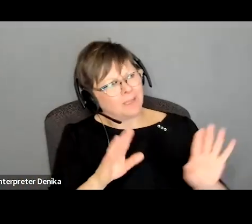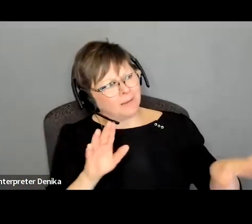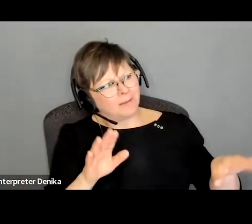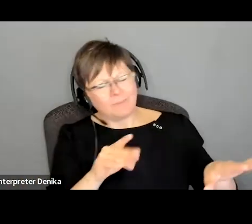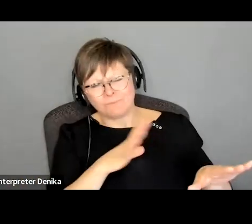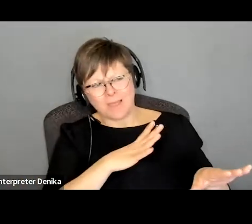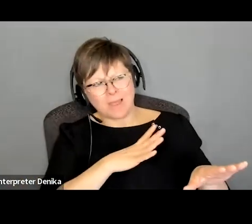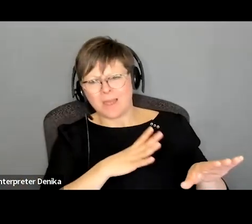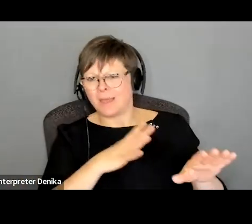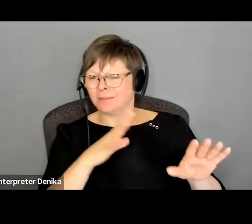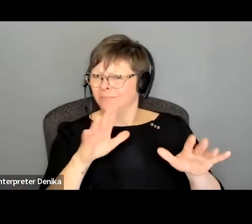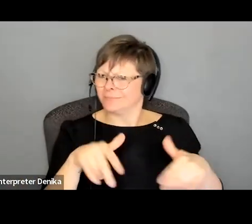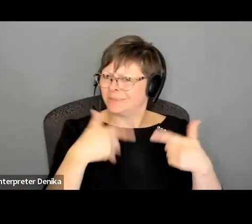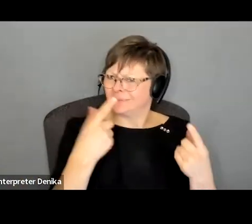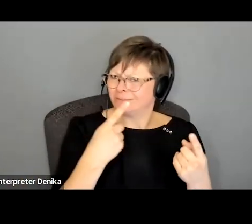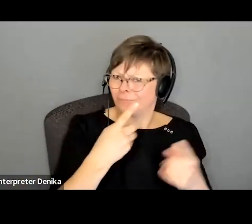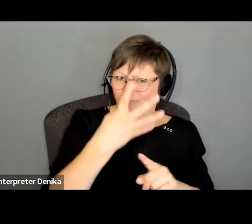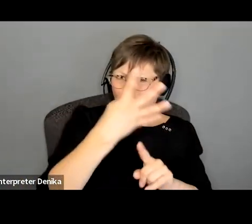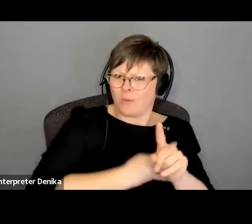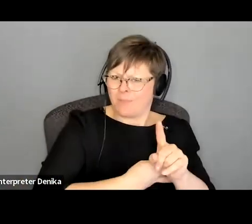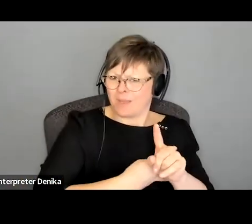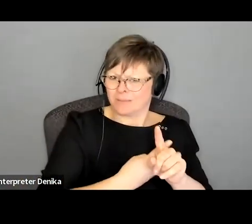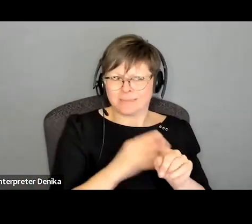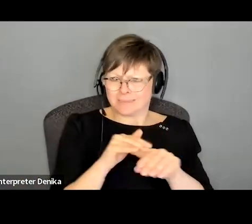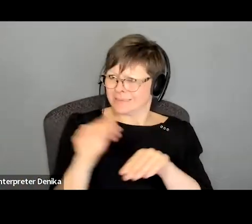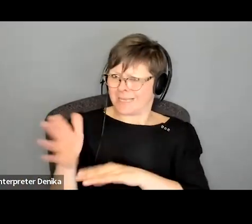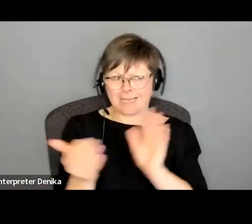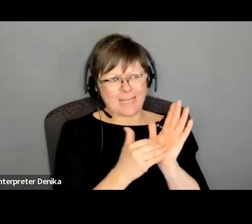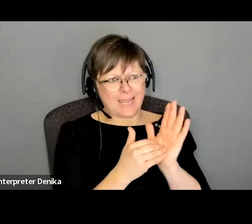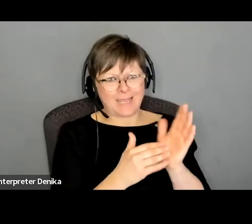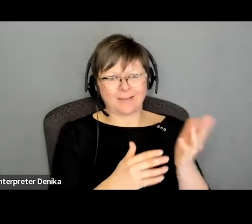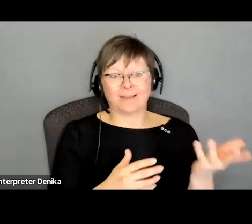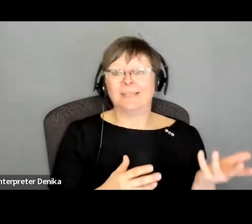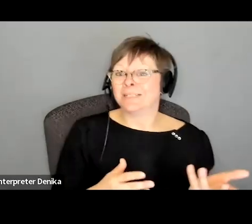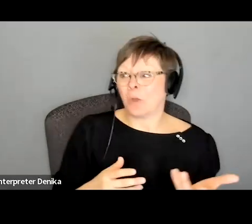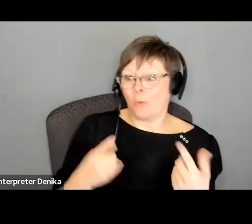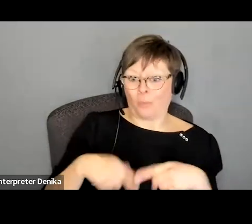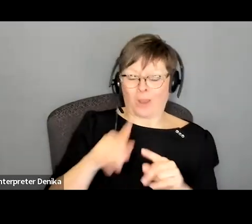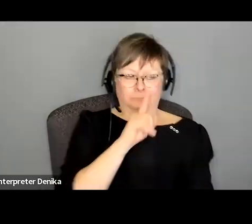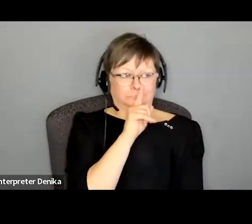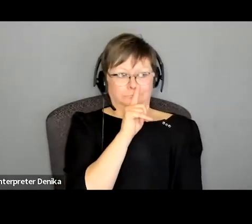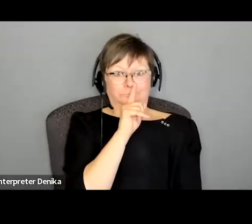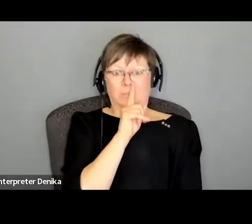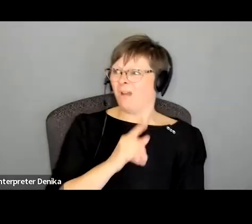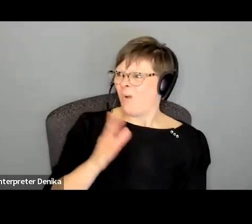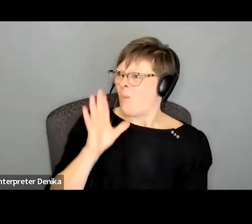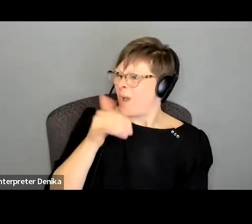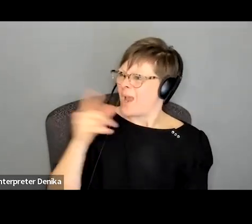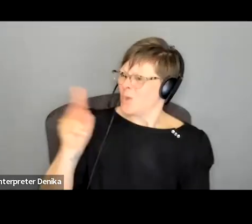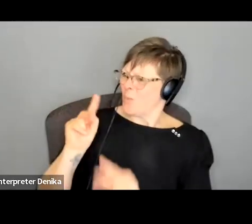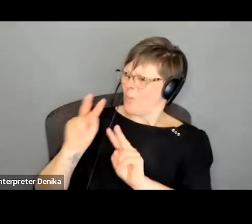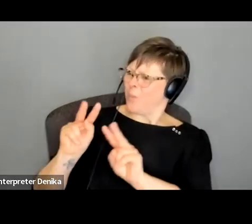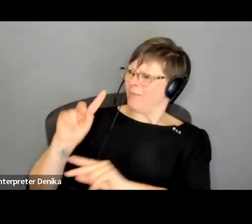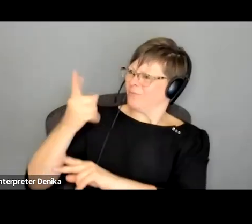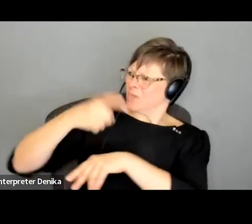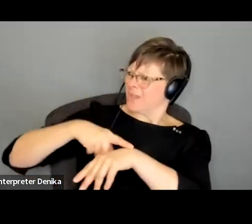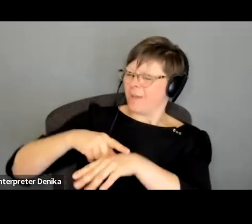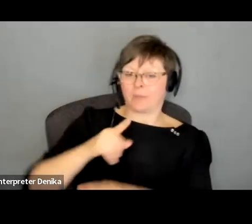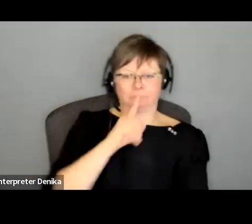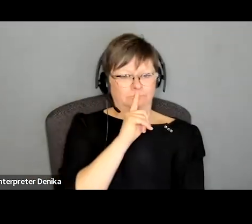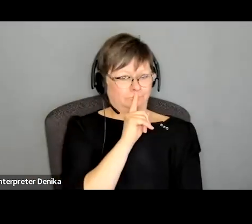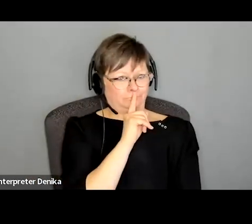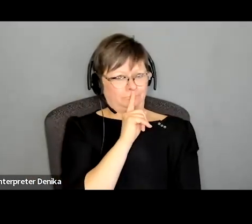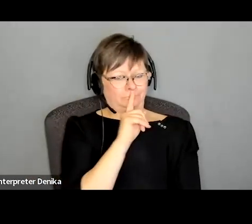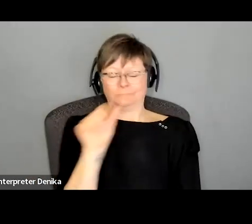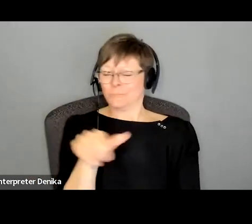a three picture deal no we didn't mention oh by the way it would have been good if you saw it in the first place why would we do that it just took it as another